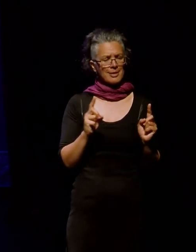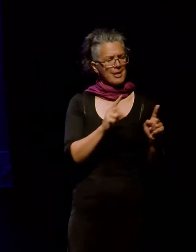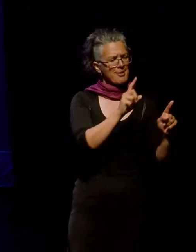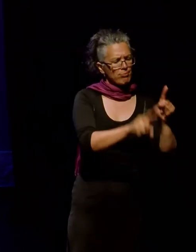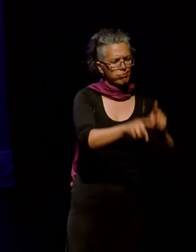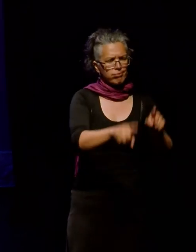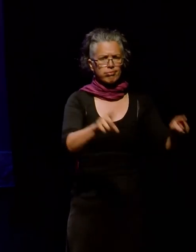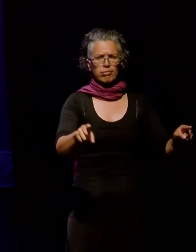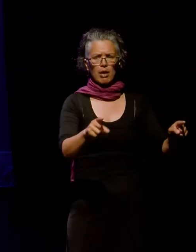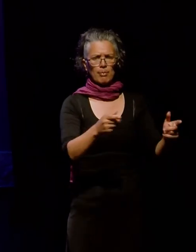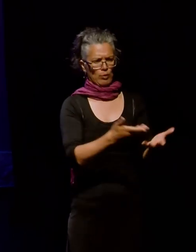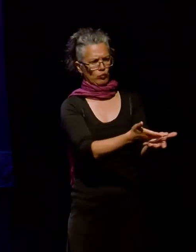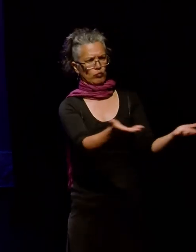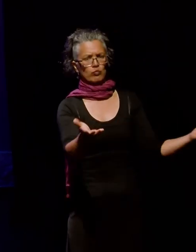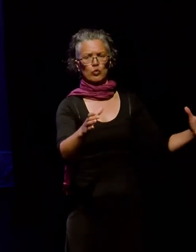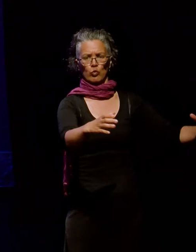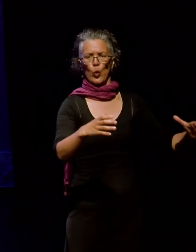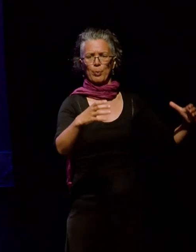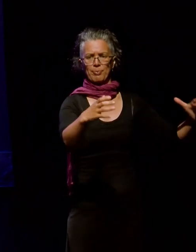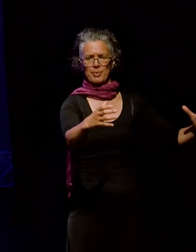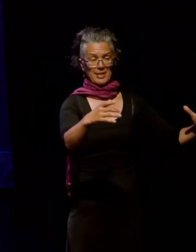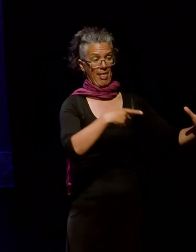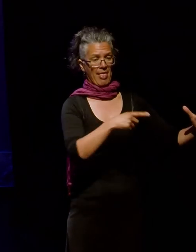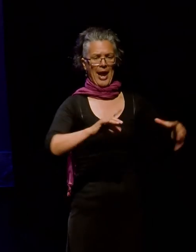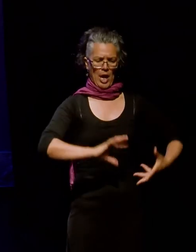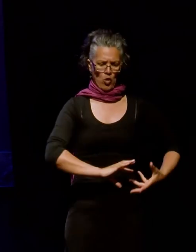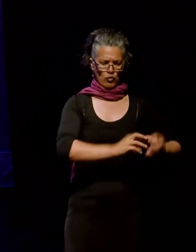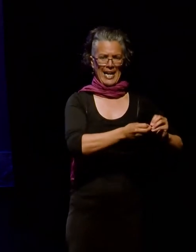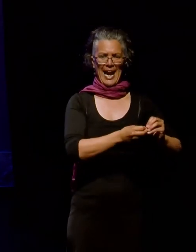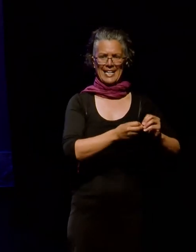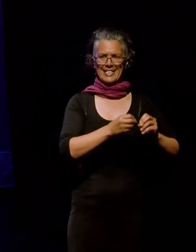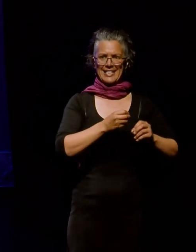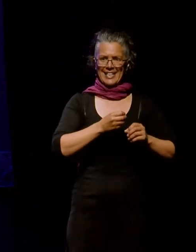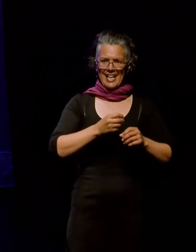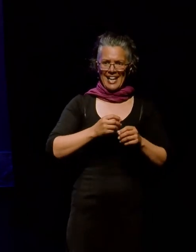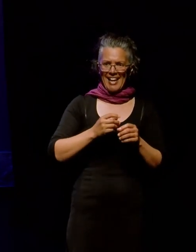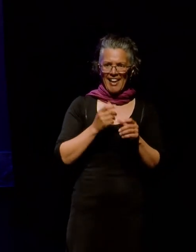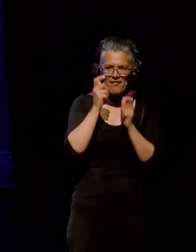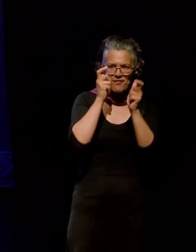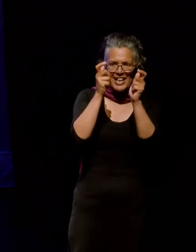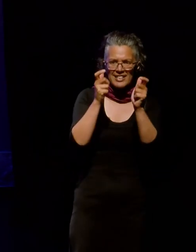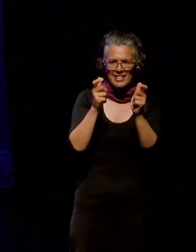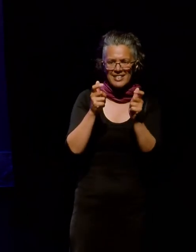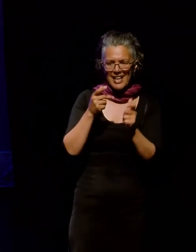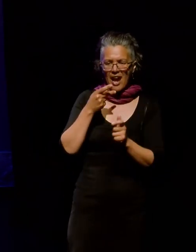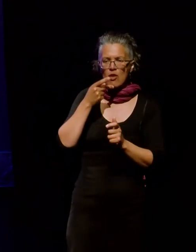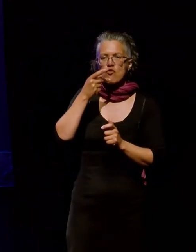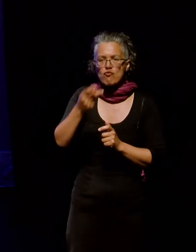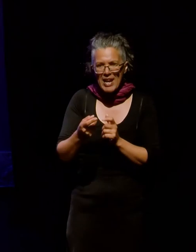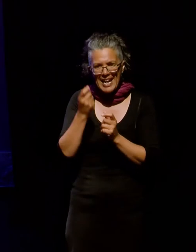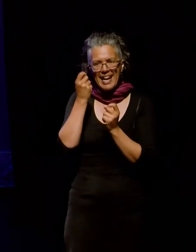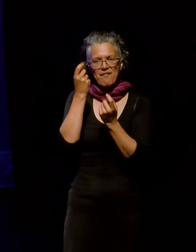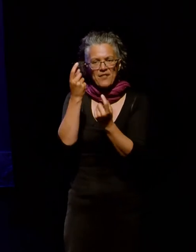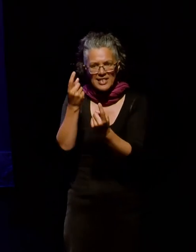varied diverse groups as part of creating, inventing, reinventing and reimagining identity over time.